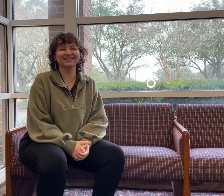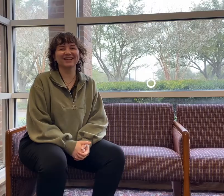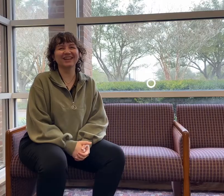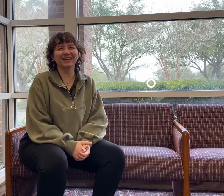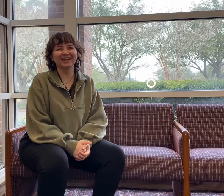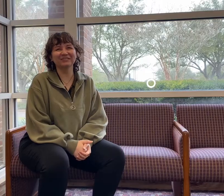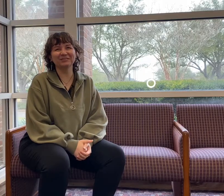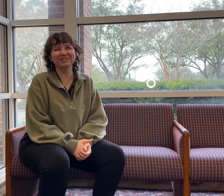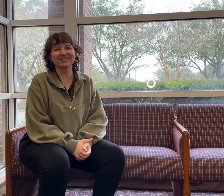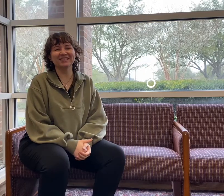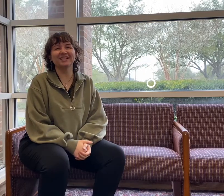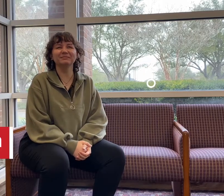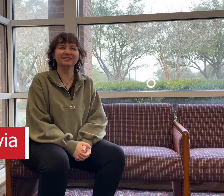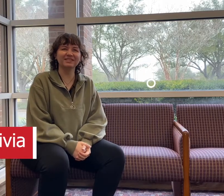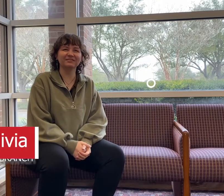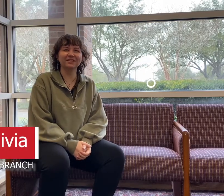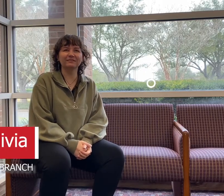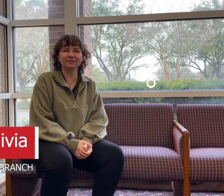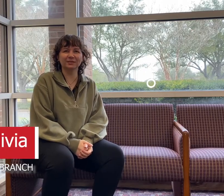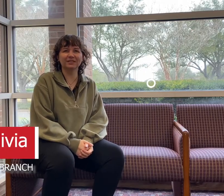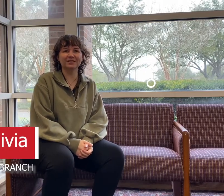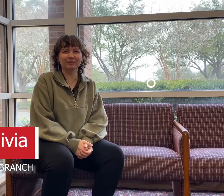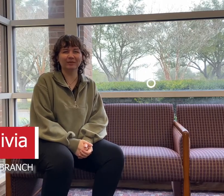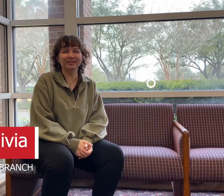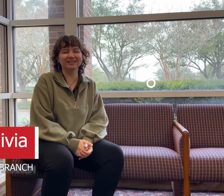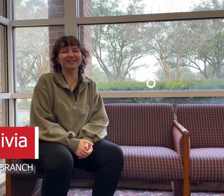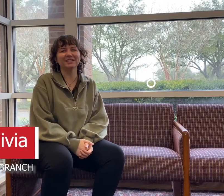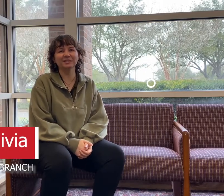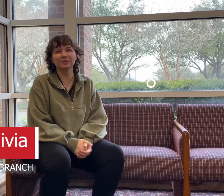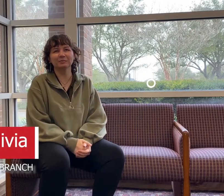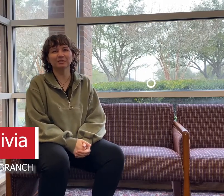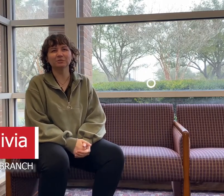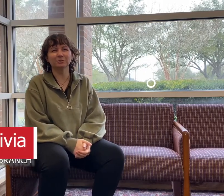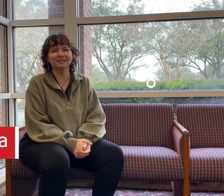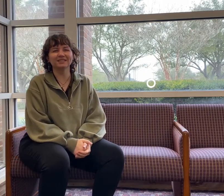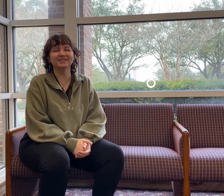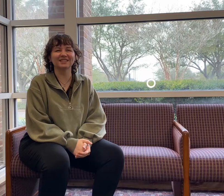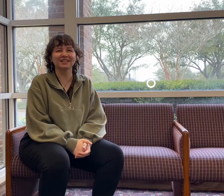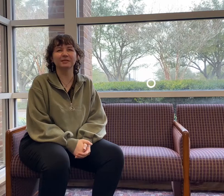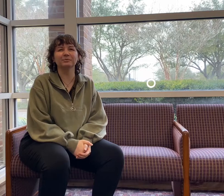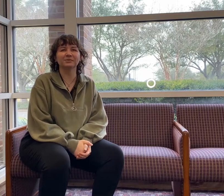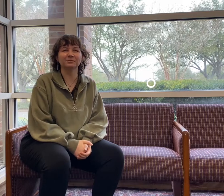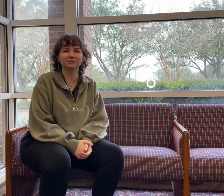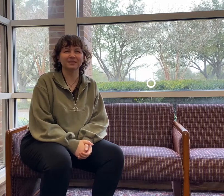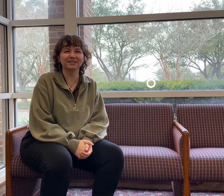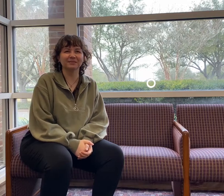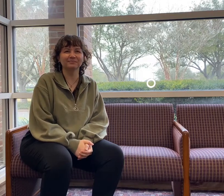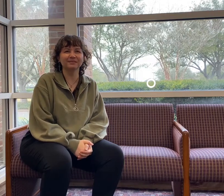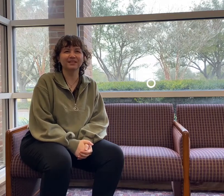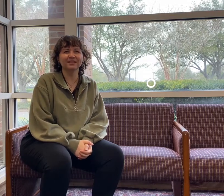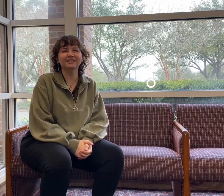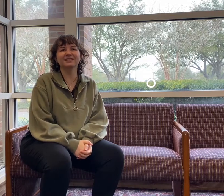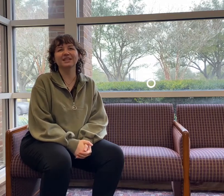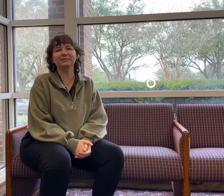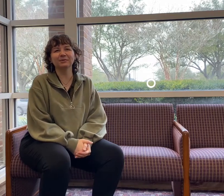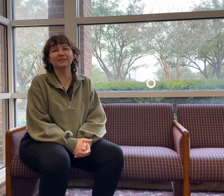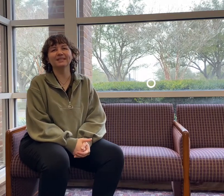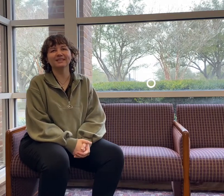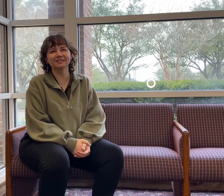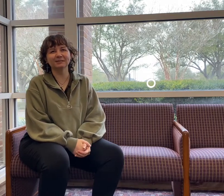Hi everyone, I'm Miss Olivia at First Colony Library. Thanks so much for joining us today at Preschool Storytime. Today we're going to sing some